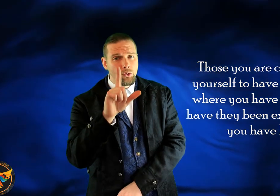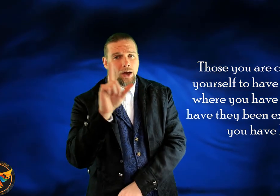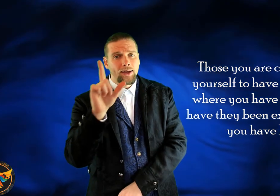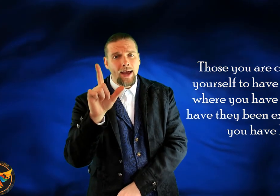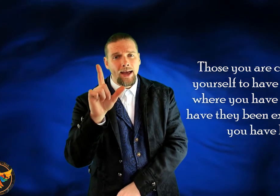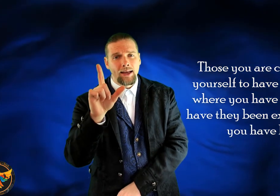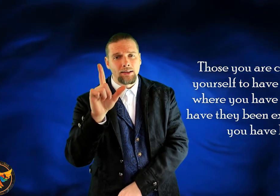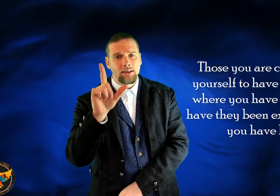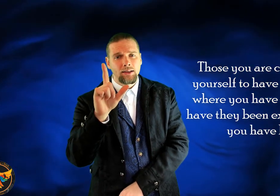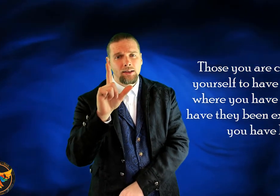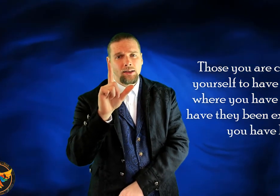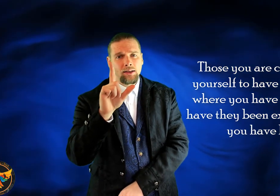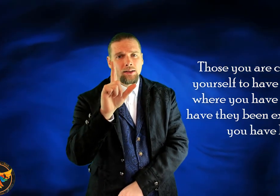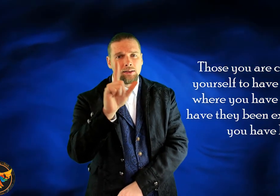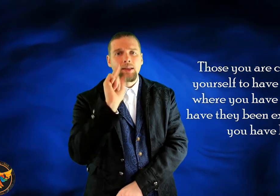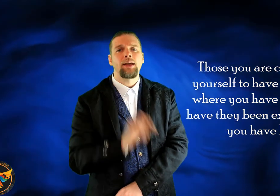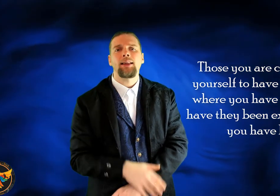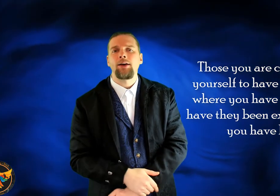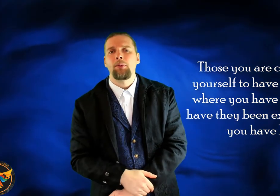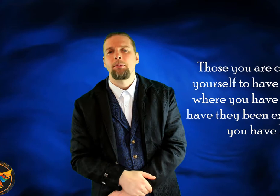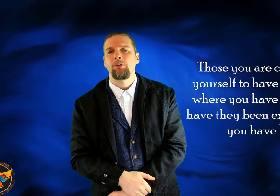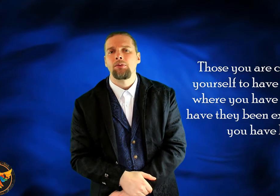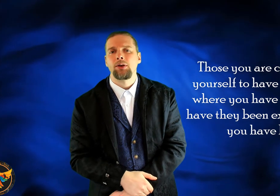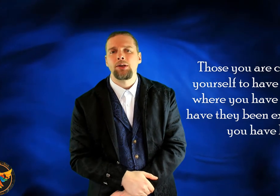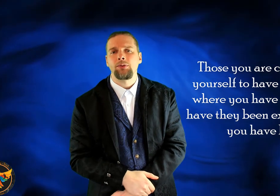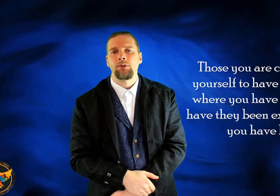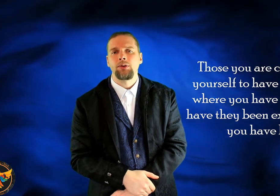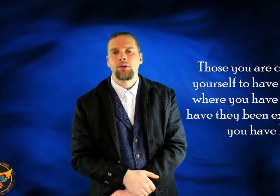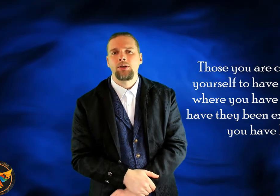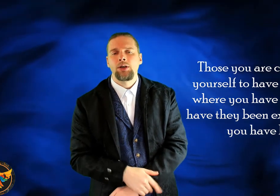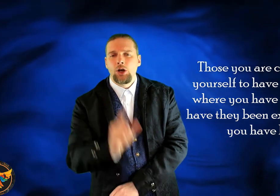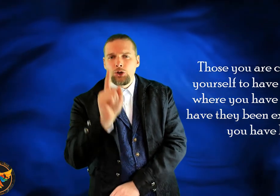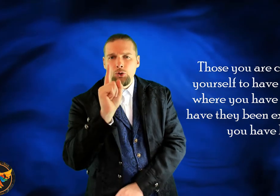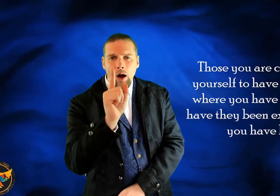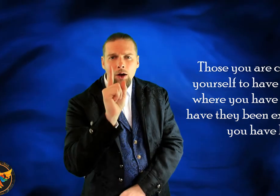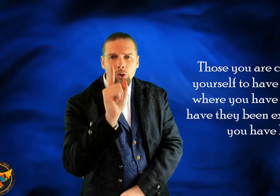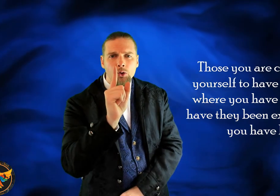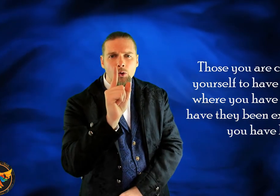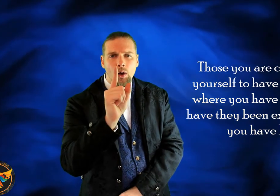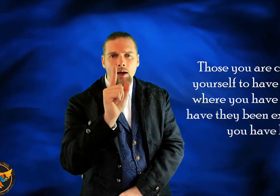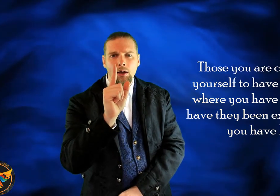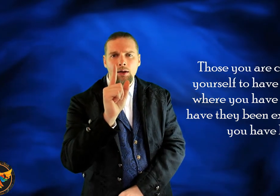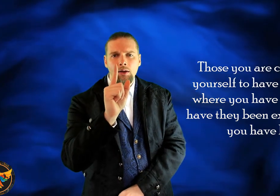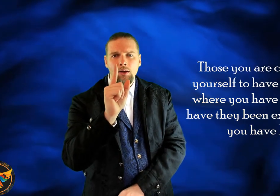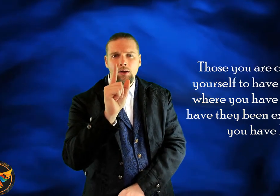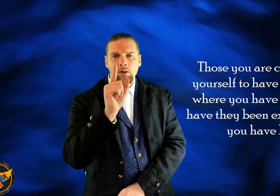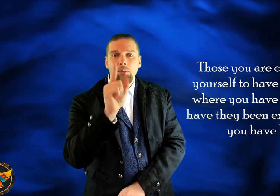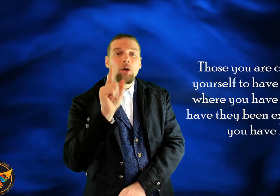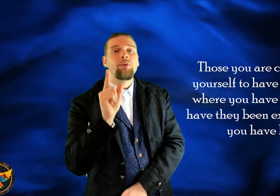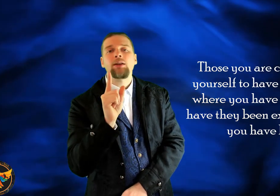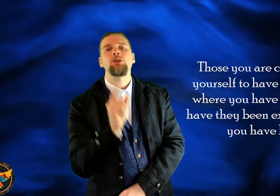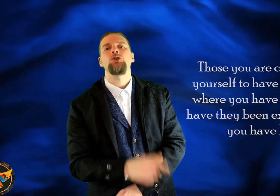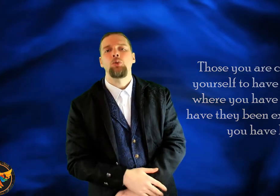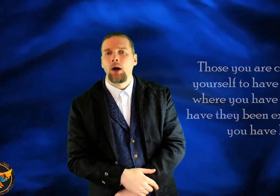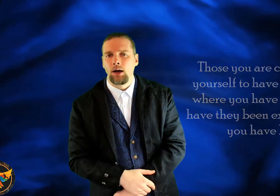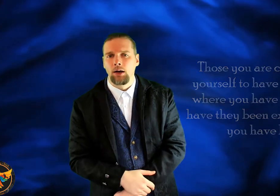and had, then their life might be very, very different. You are who you are. Perfect as you are.